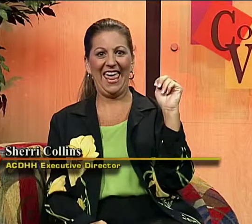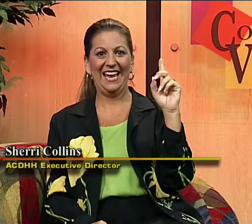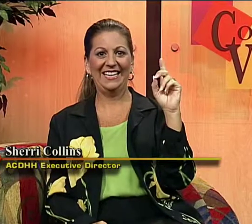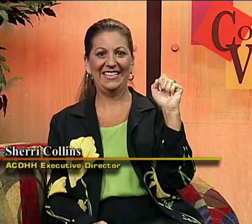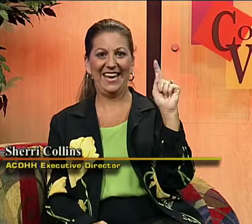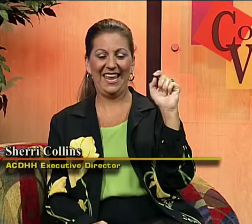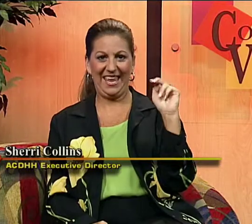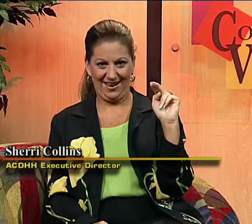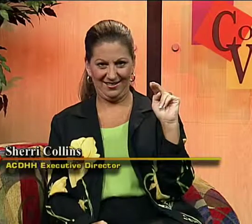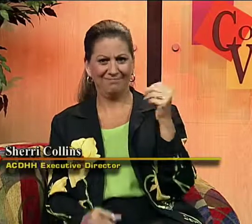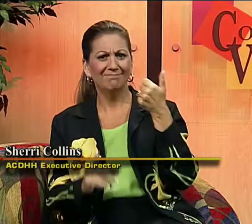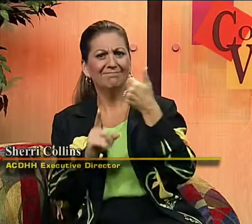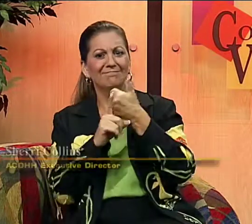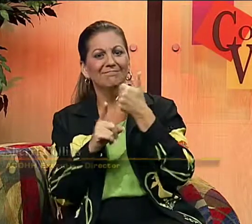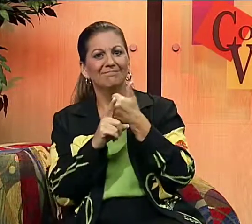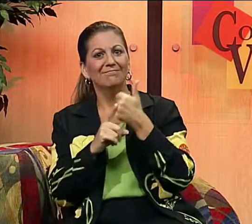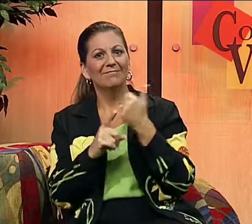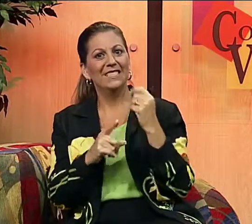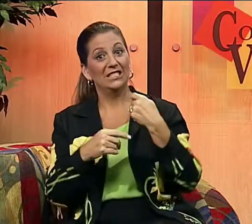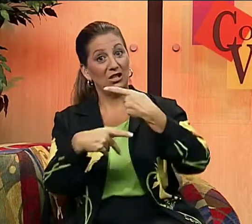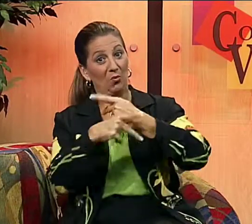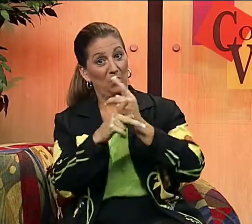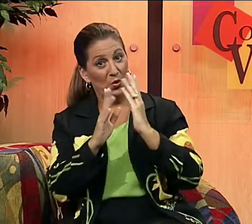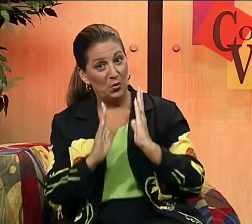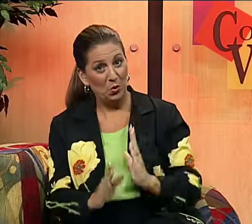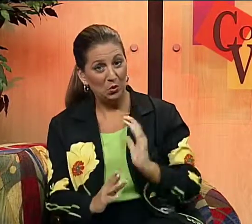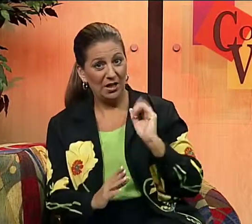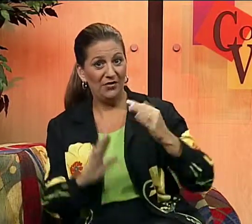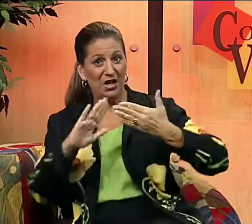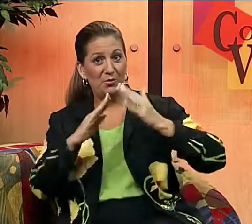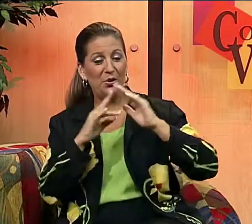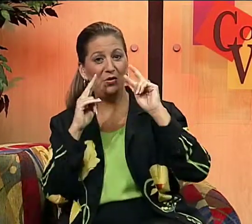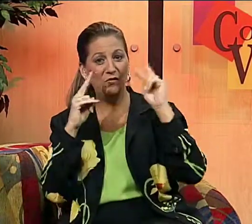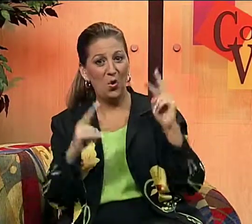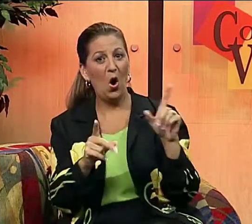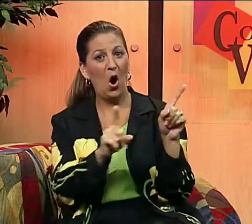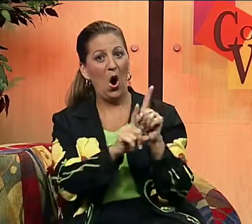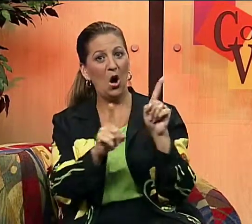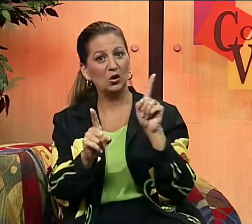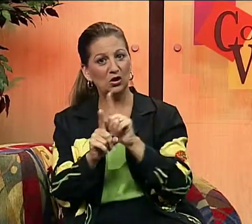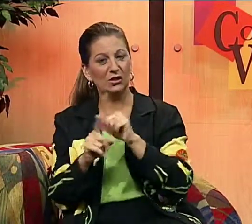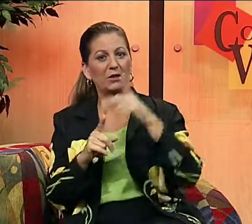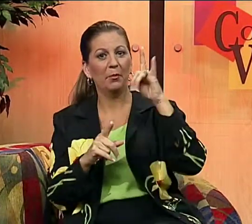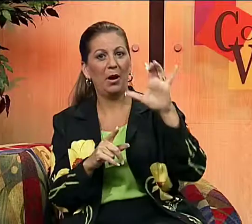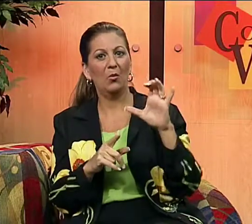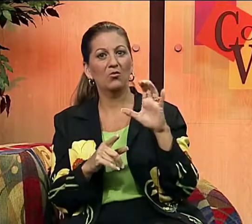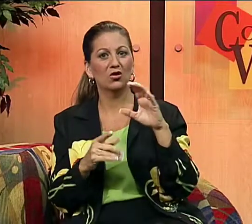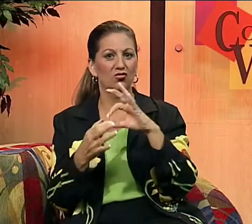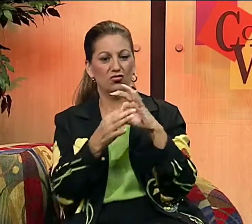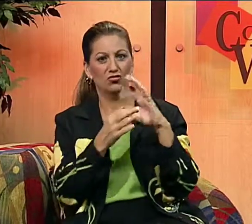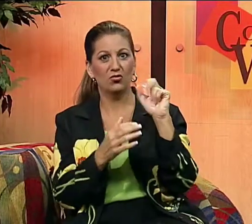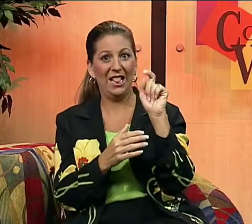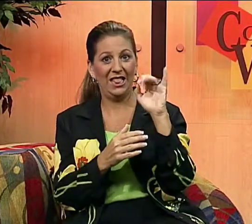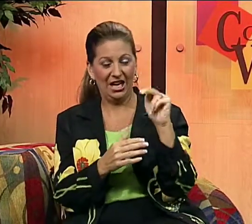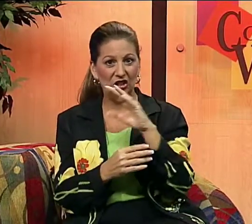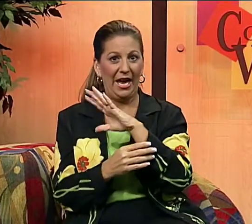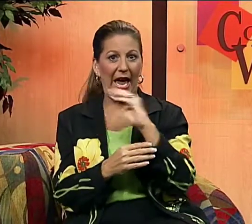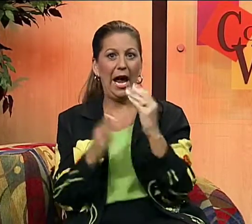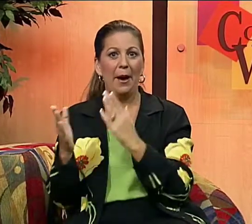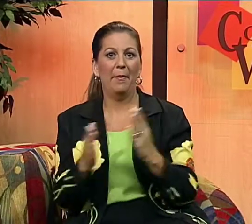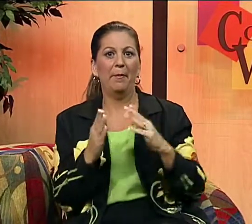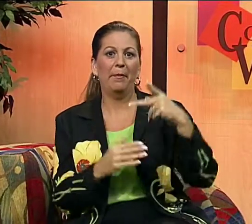With us, have Deanne Deaton. She is the producer of the Community View and